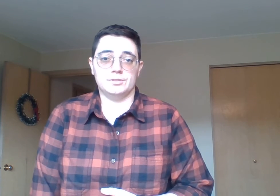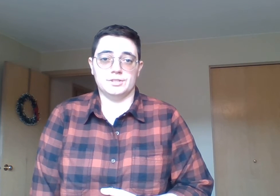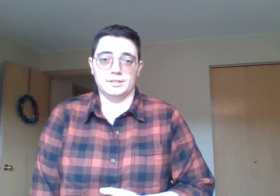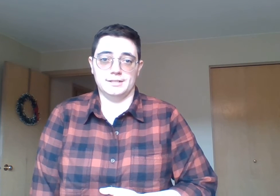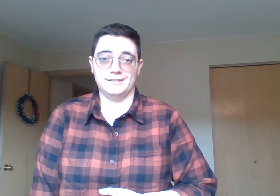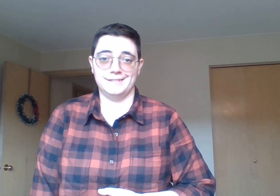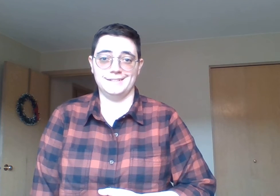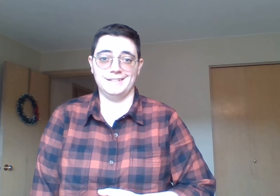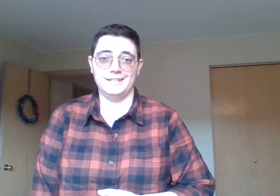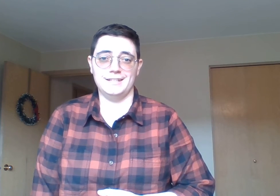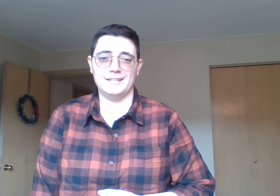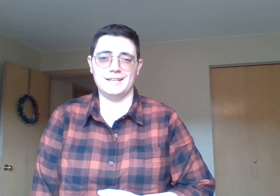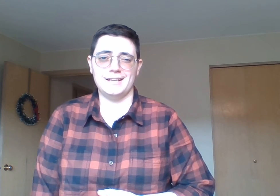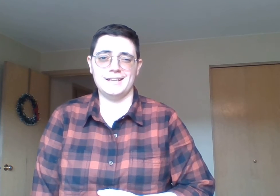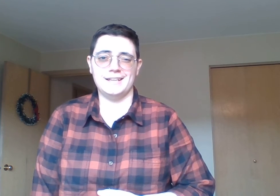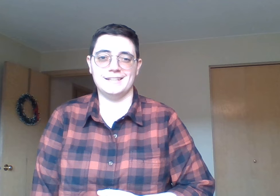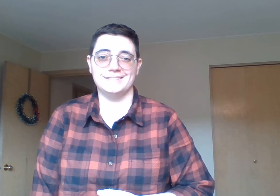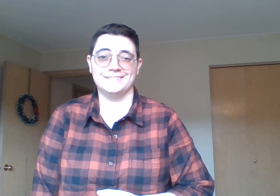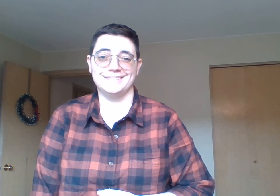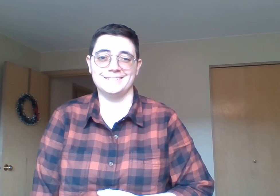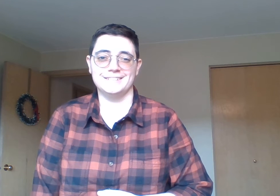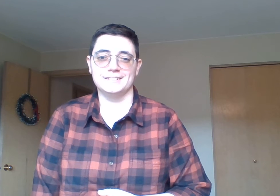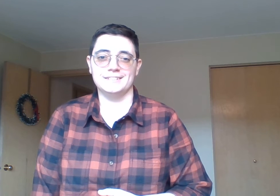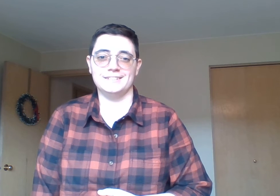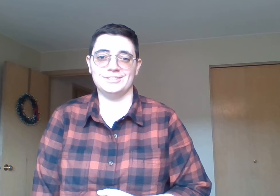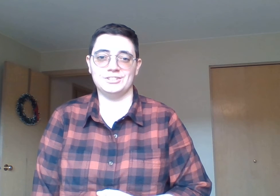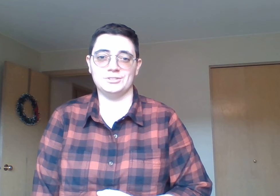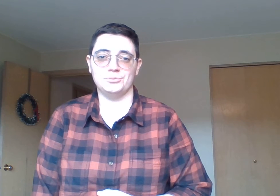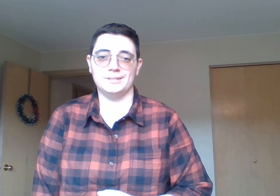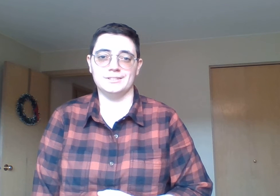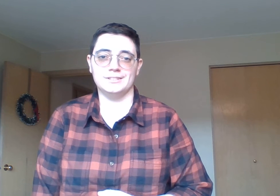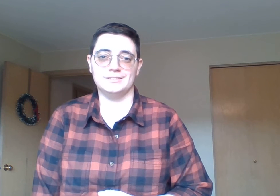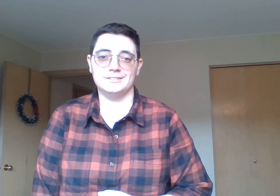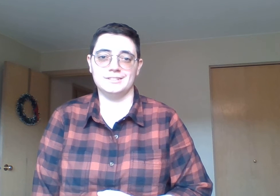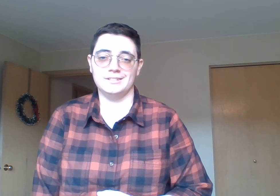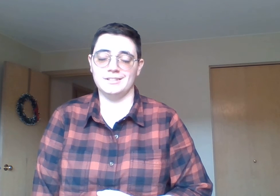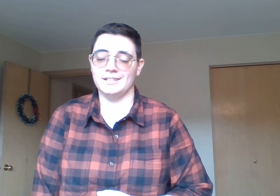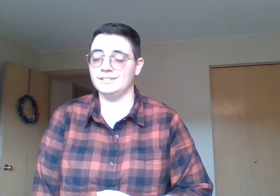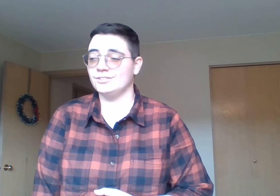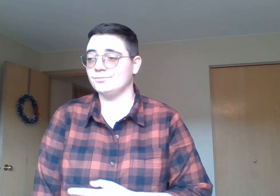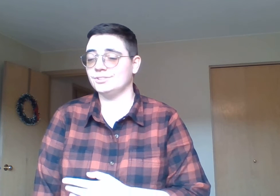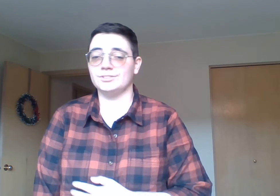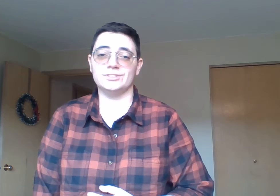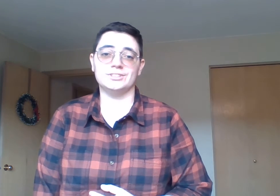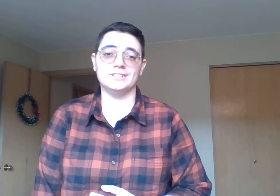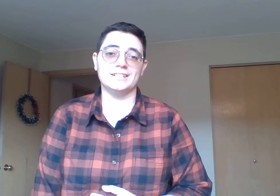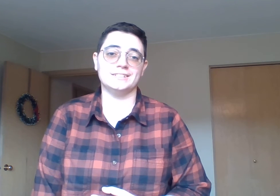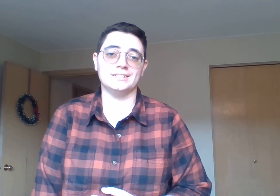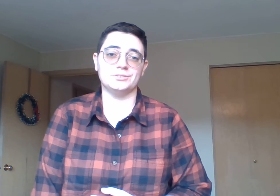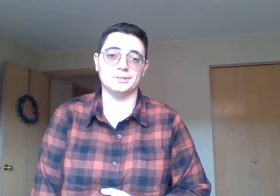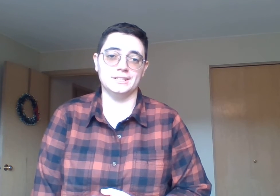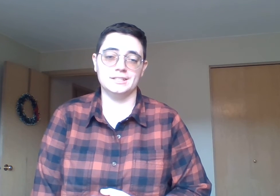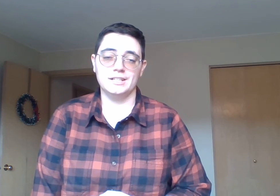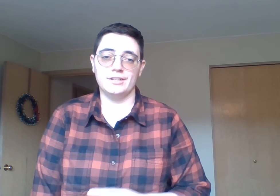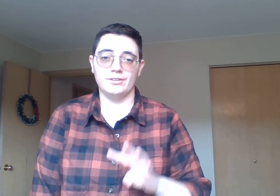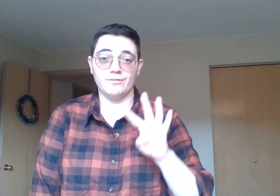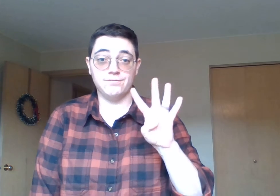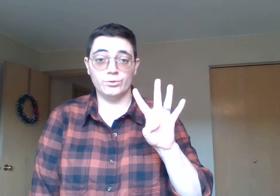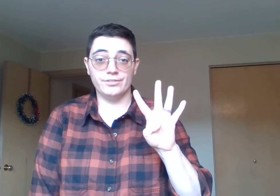aversion. Yay! This is so weird. Alright, so for social studies this week, there are four